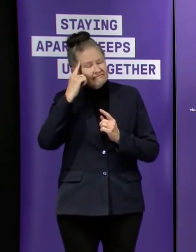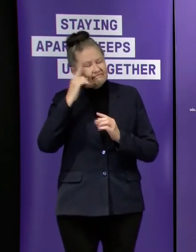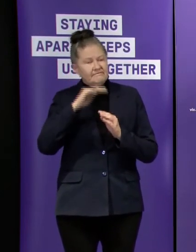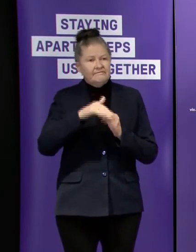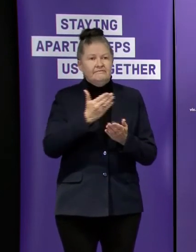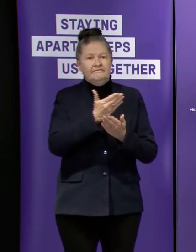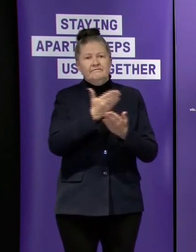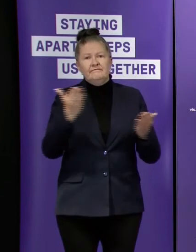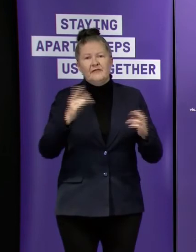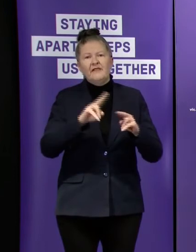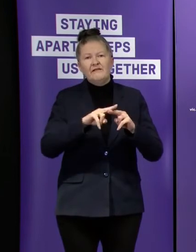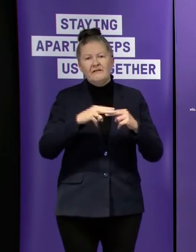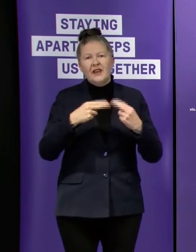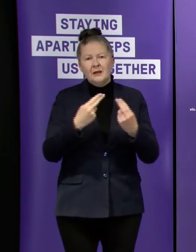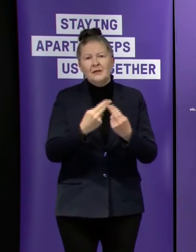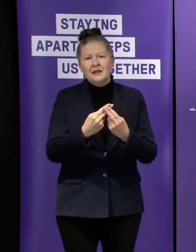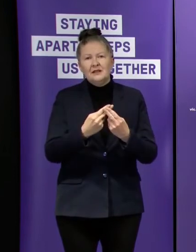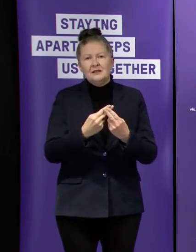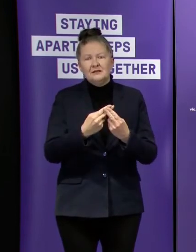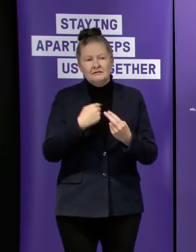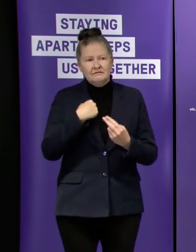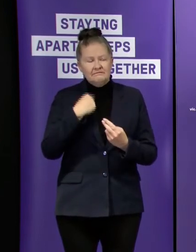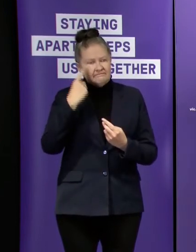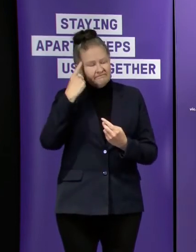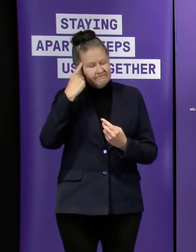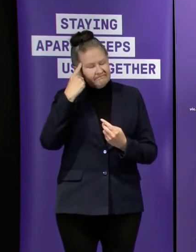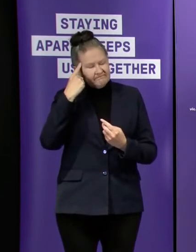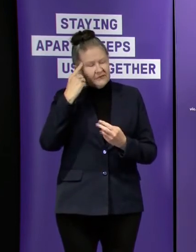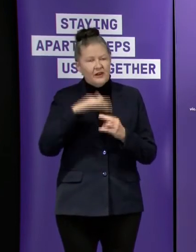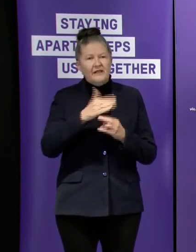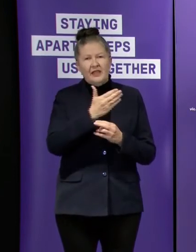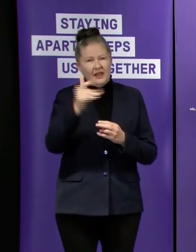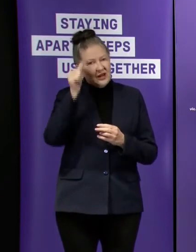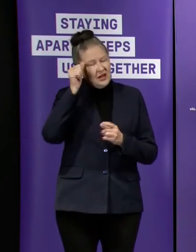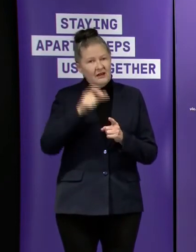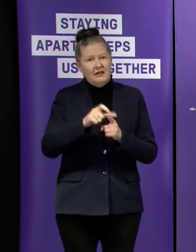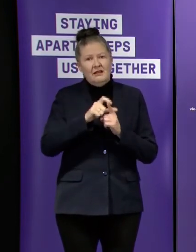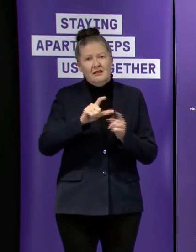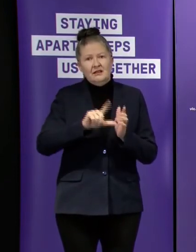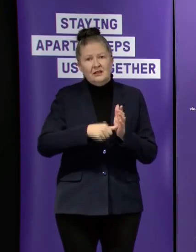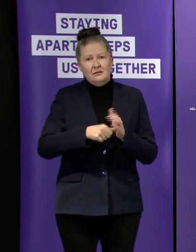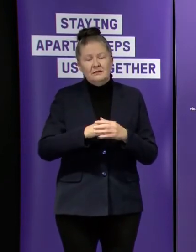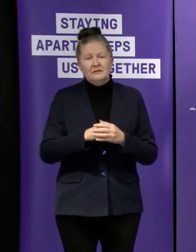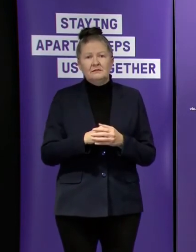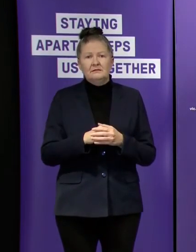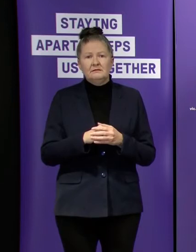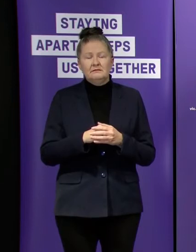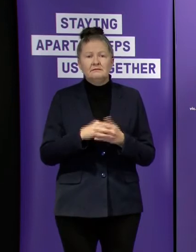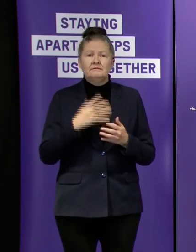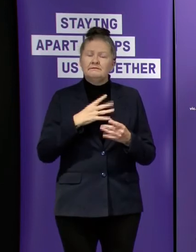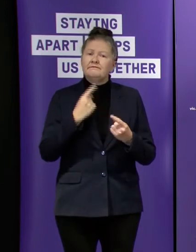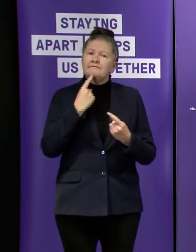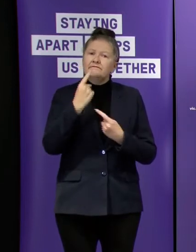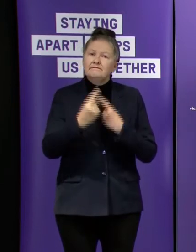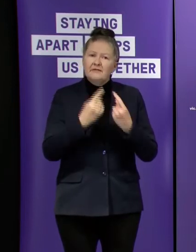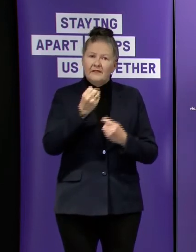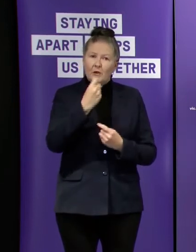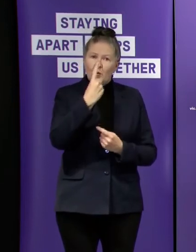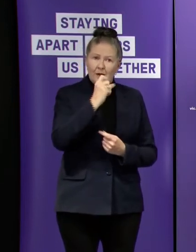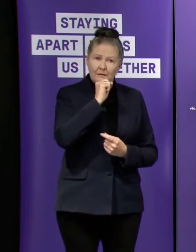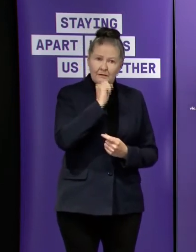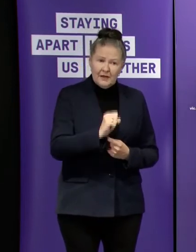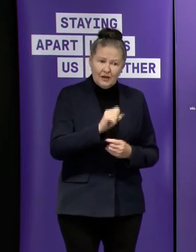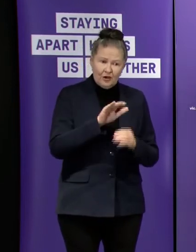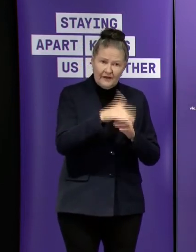families we wish them well at what will be a very difficult time for them by way of information i can confirm that one male in their